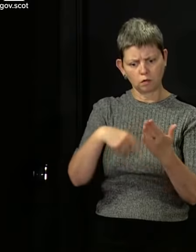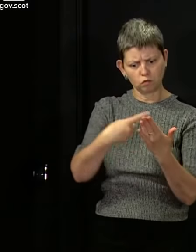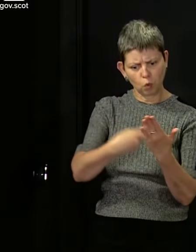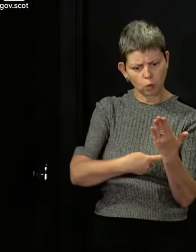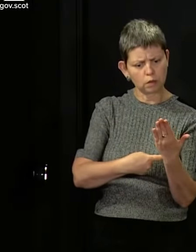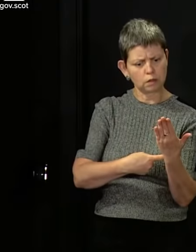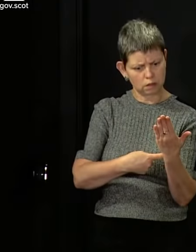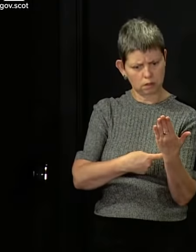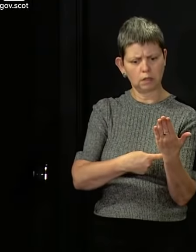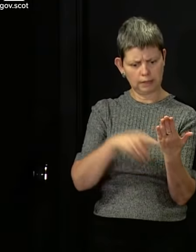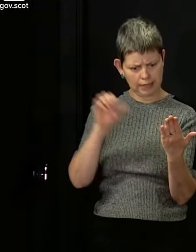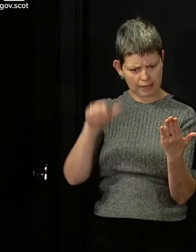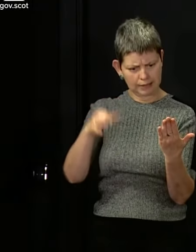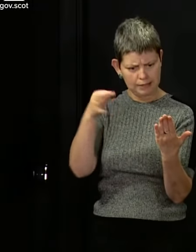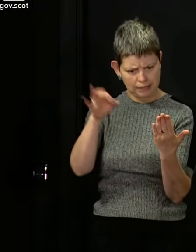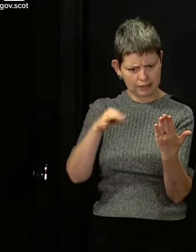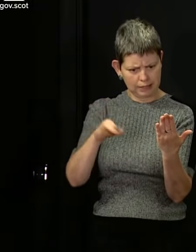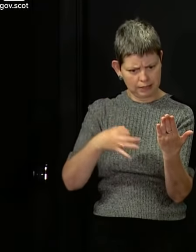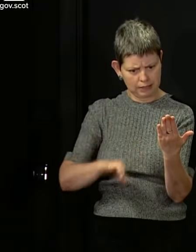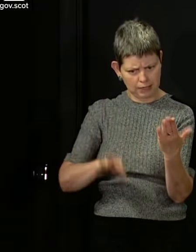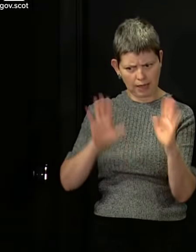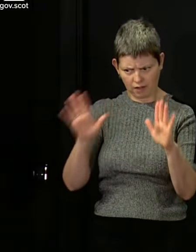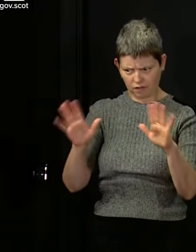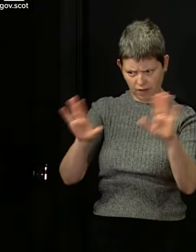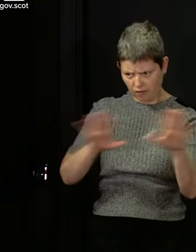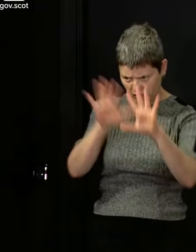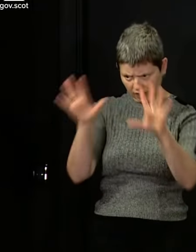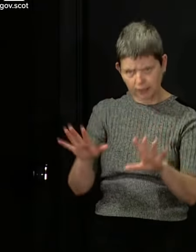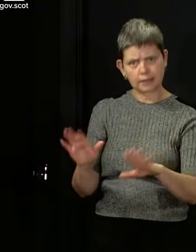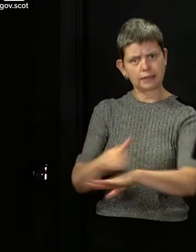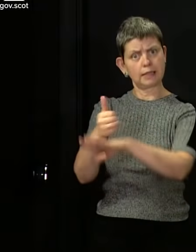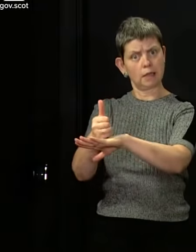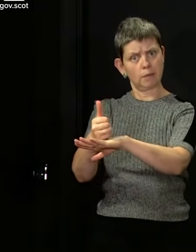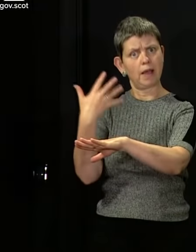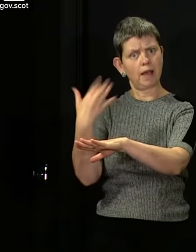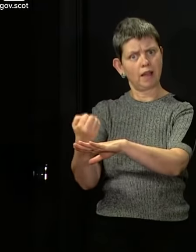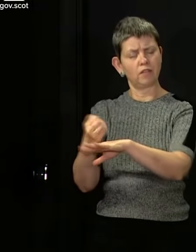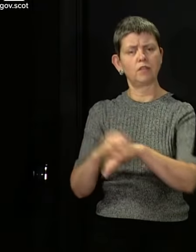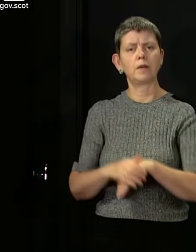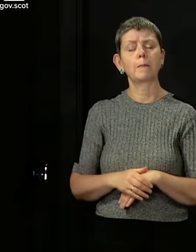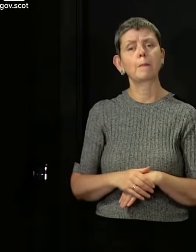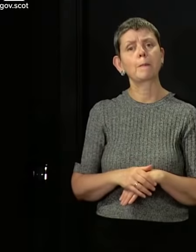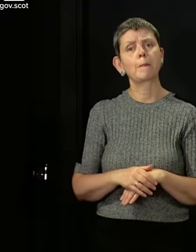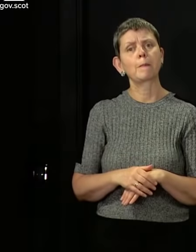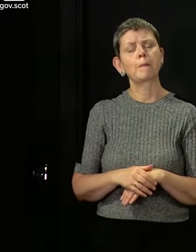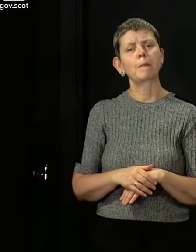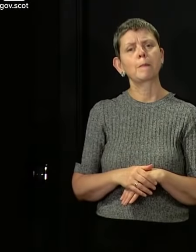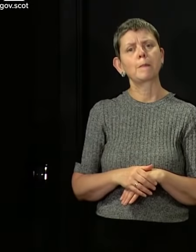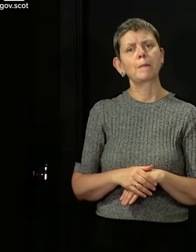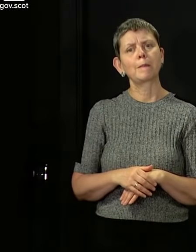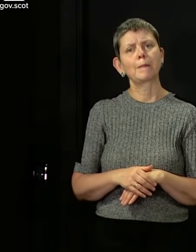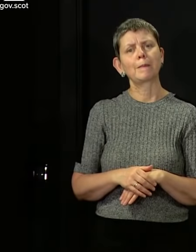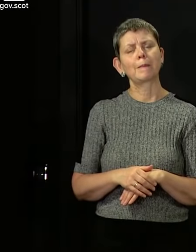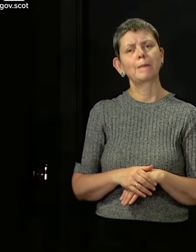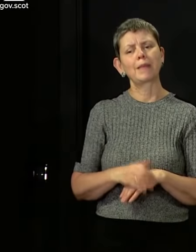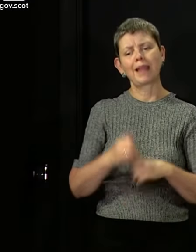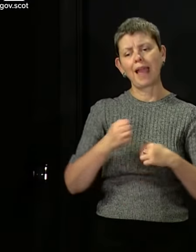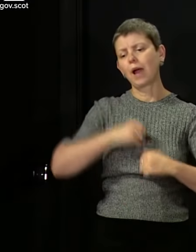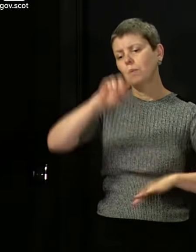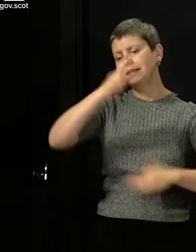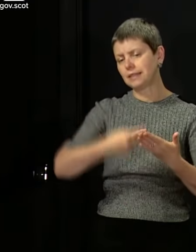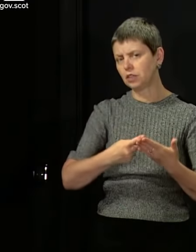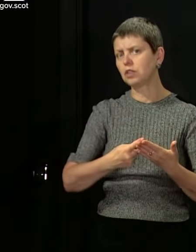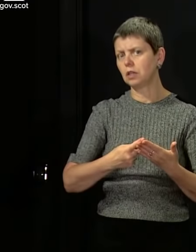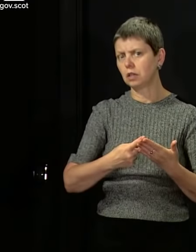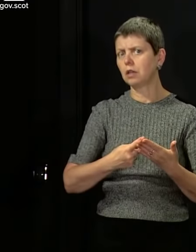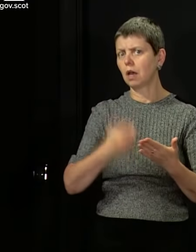regulations and mitigating measures in place. The other point I would make is the very conscious decision we took. And as you keep hearing me